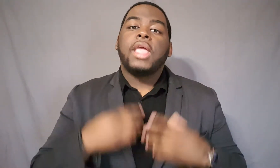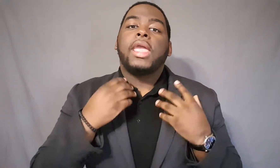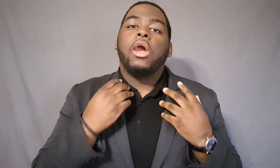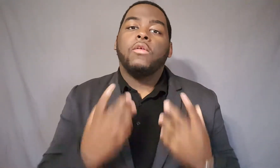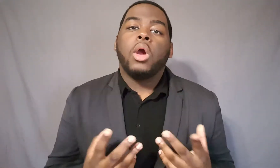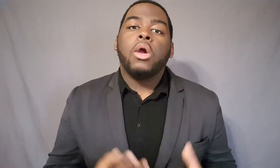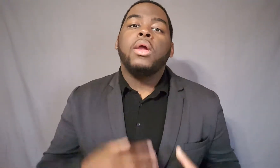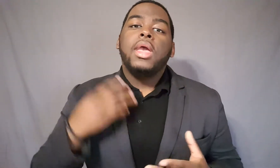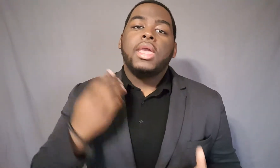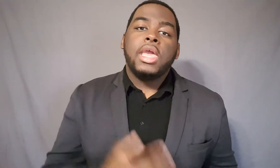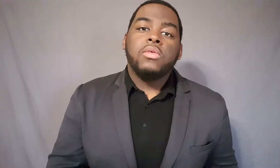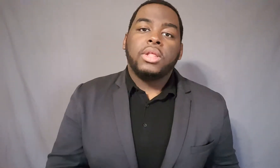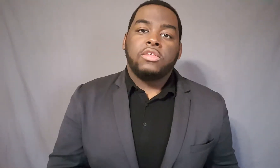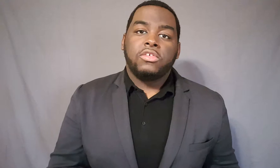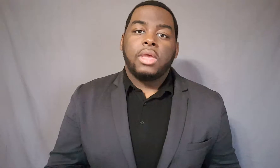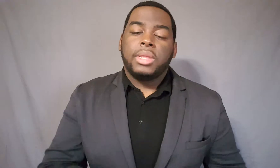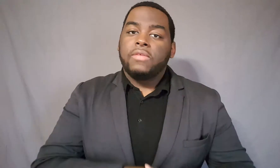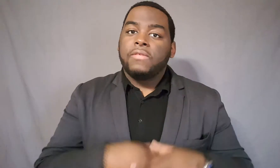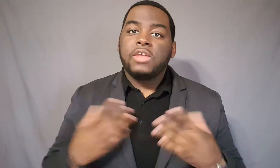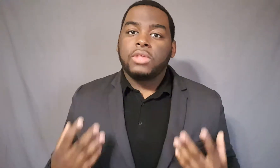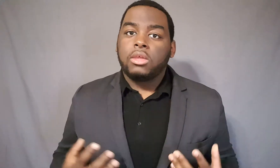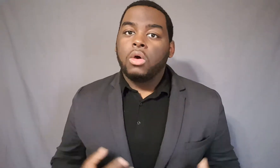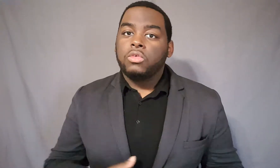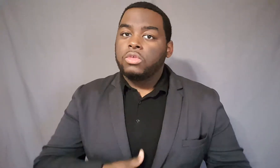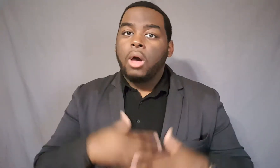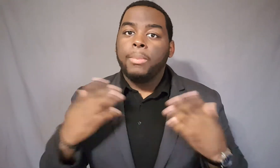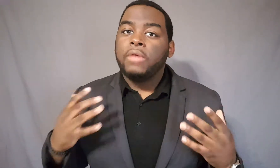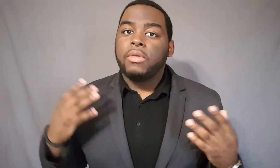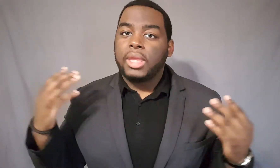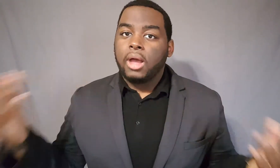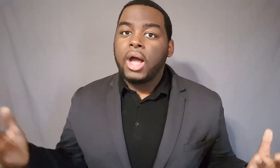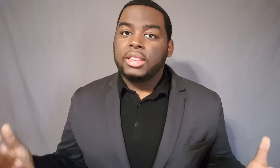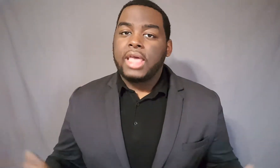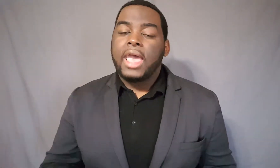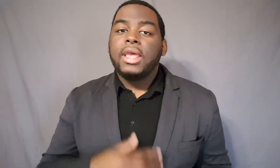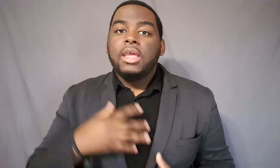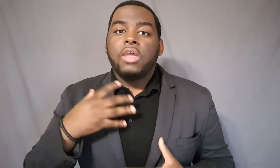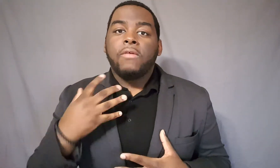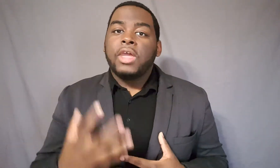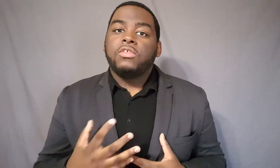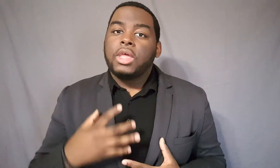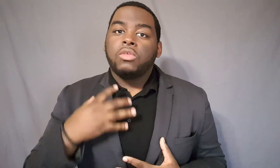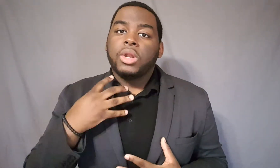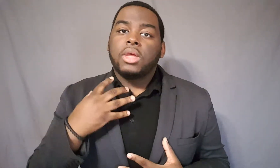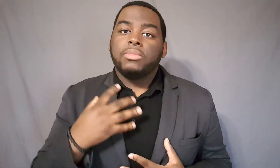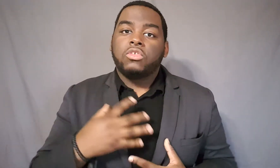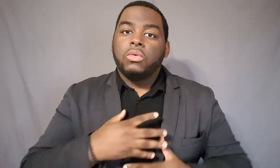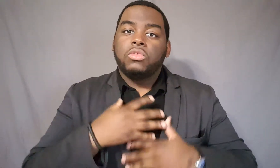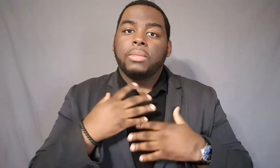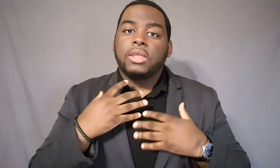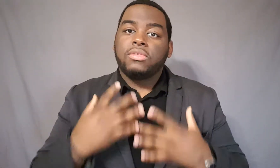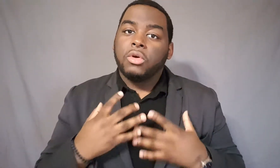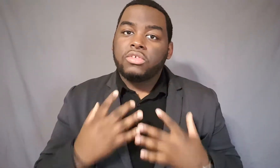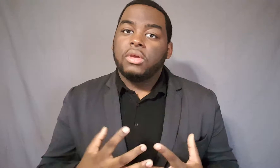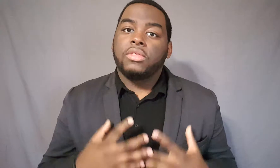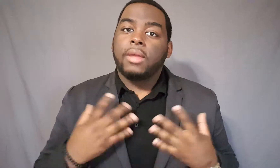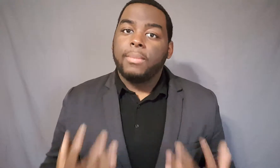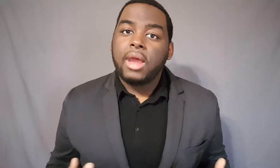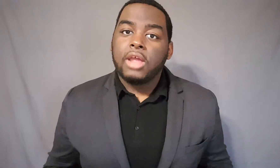but take care of her in your relationship. And if eventually goes above and beyond that, eventually, when it comes to something more serious like marriage,